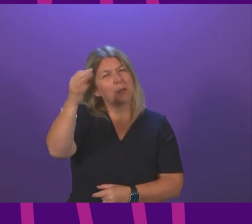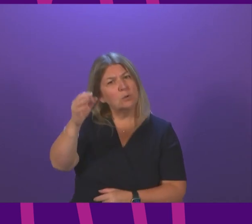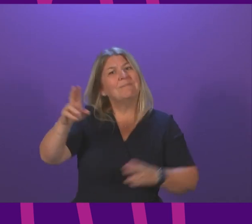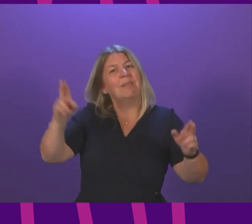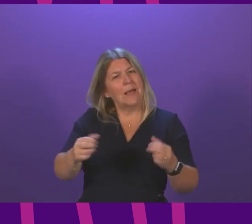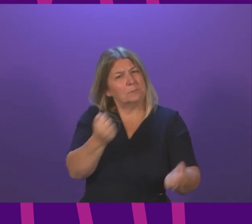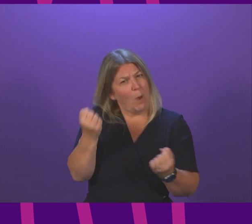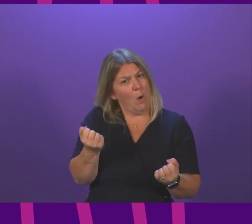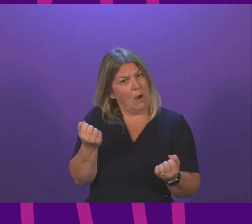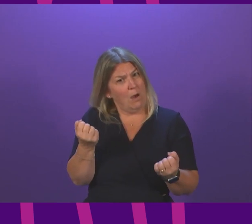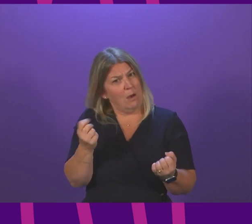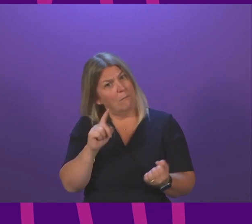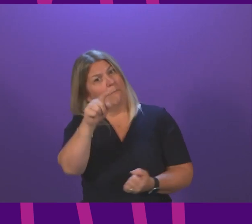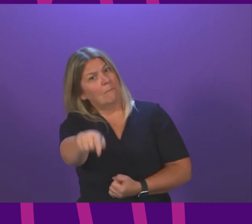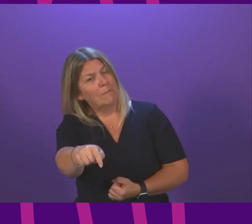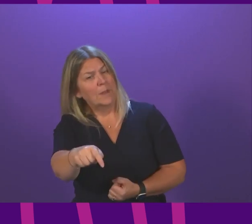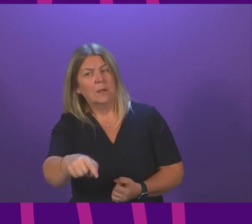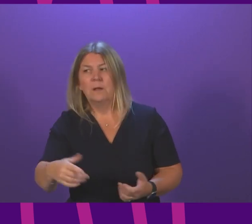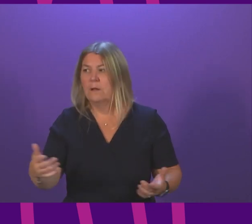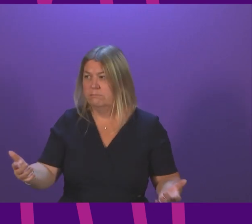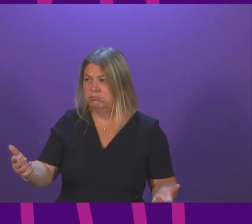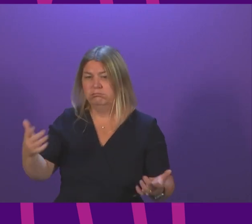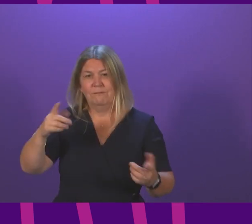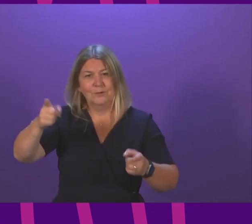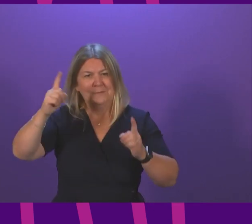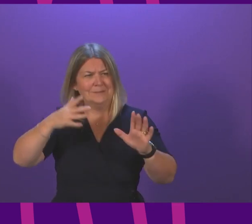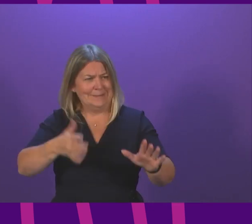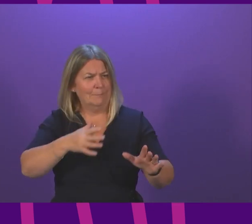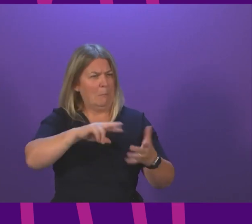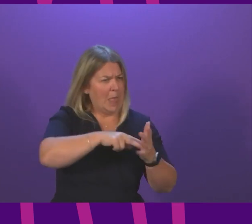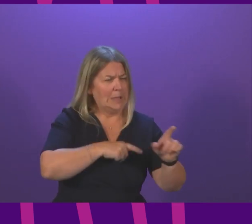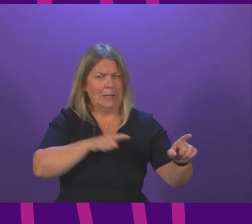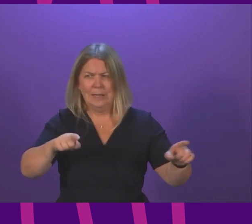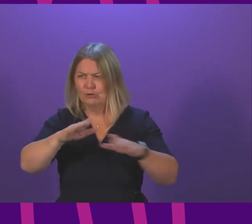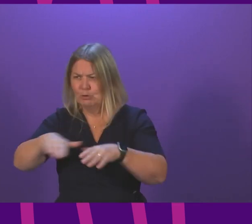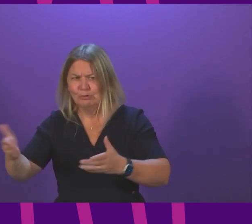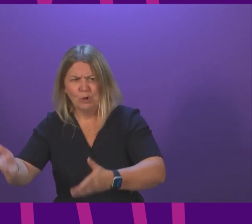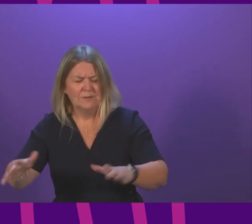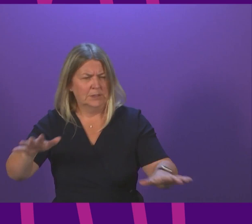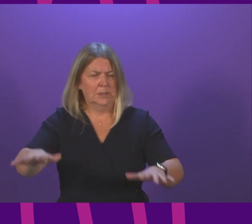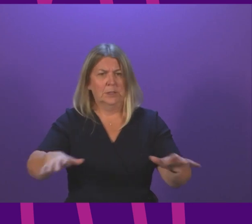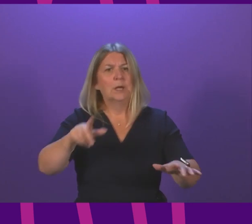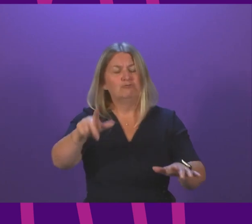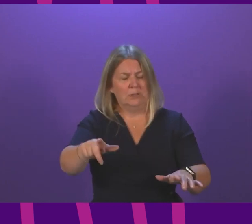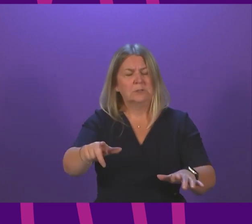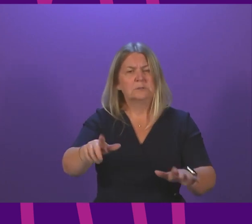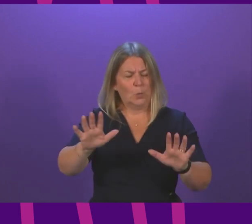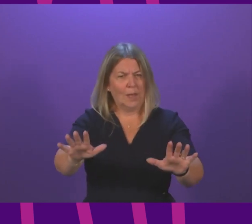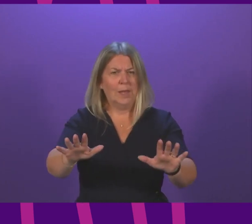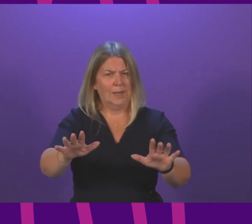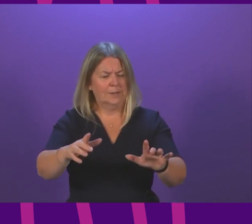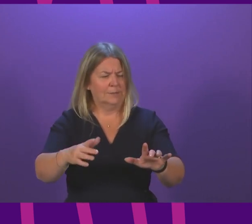applications to children's services we work in partnership with local authorities to make sure we're delivering for people across the country but let's go back to